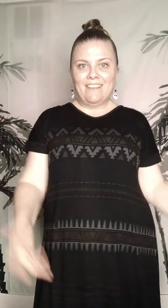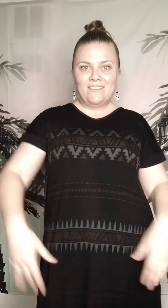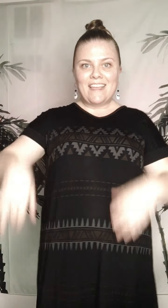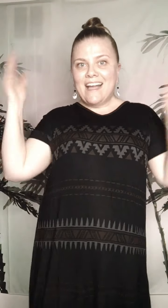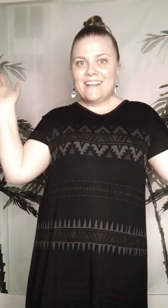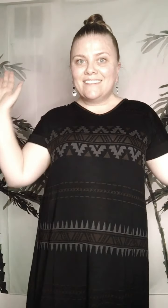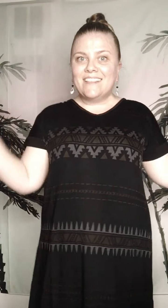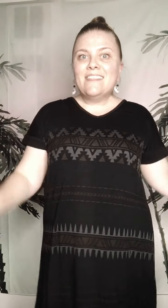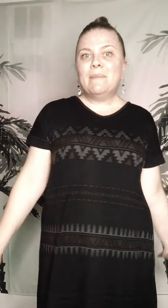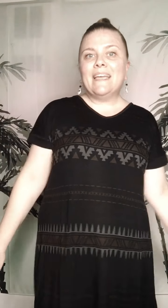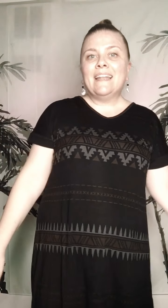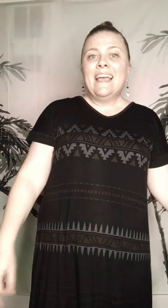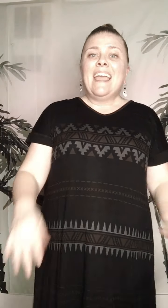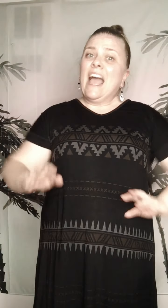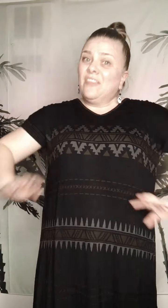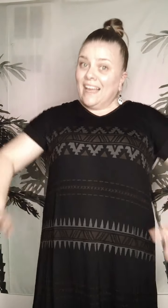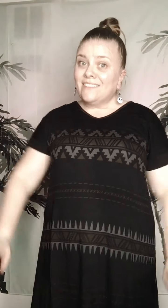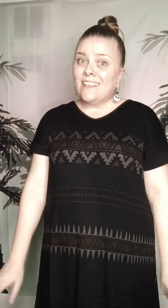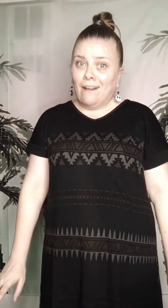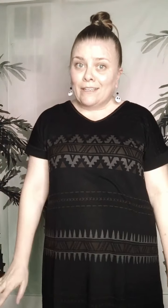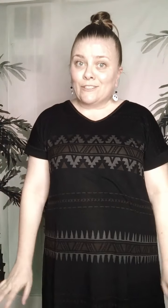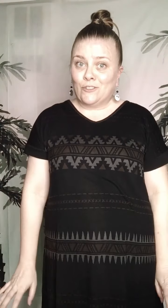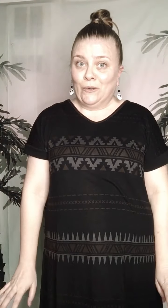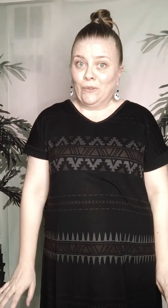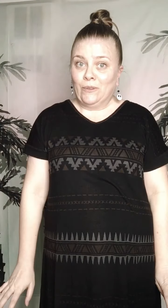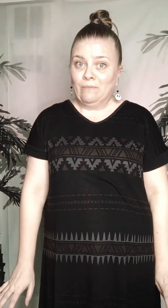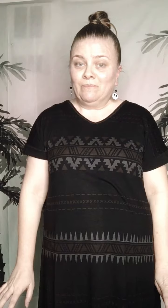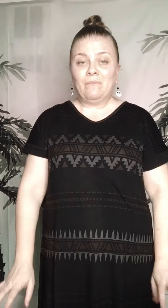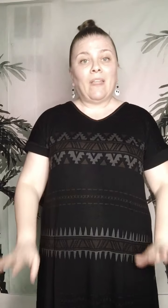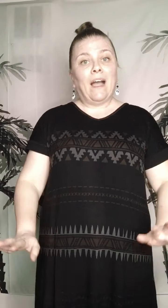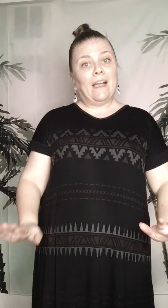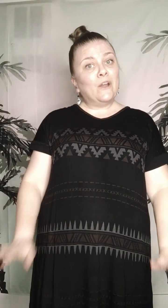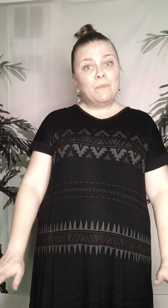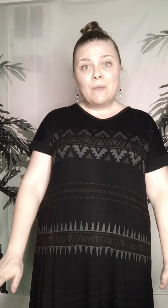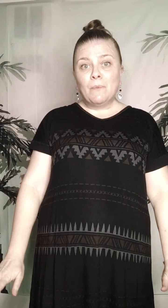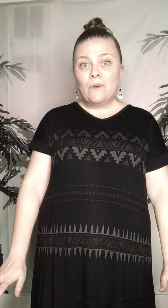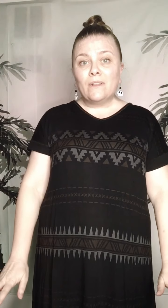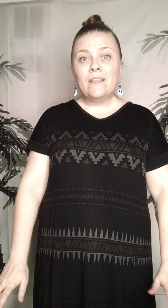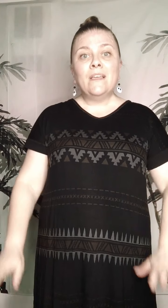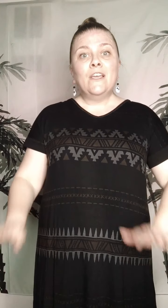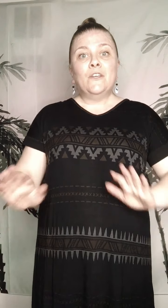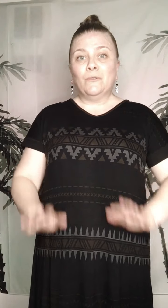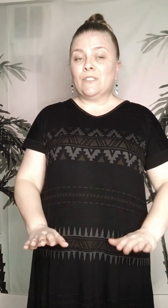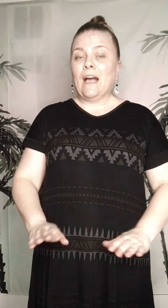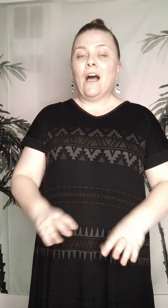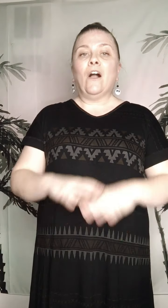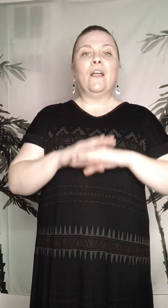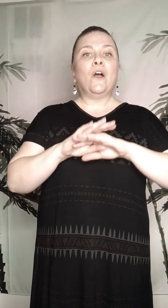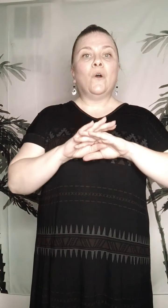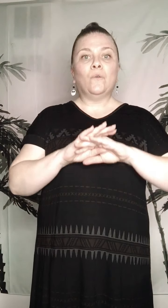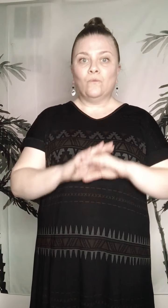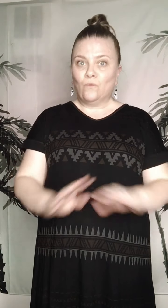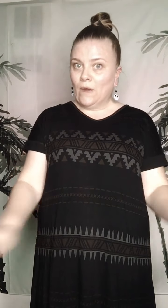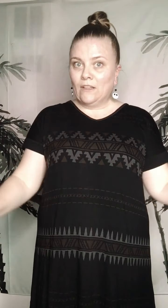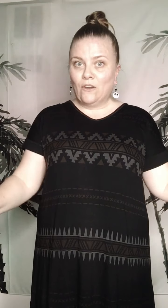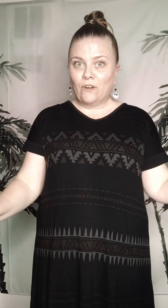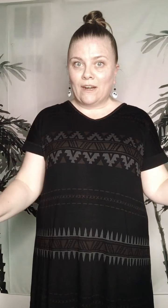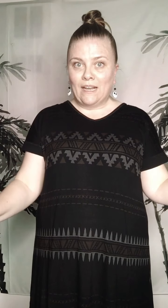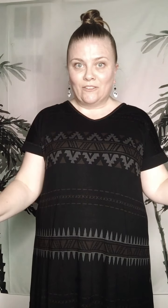The sky's the limit. And that's the honest truth. I know people who sell well over $100